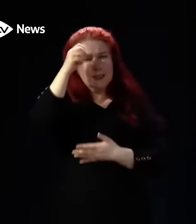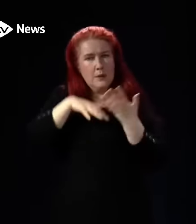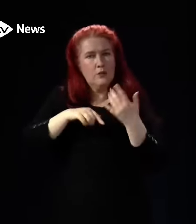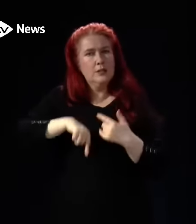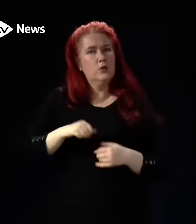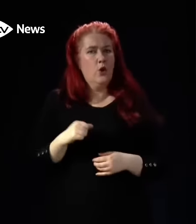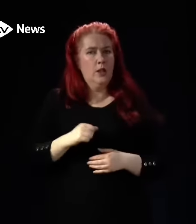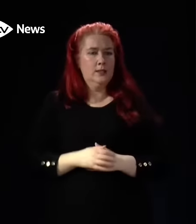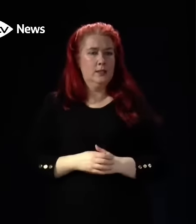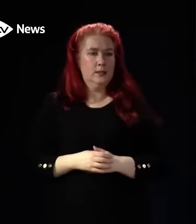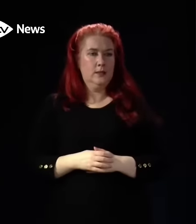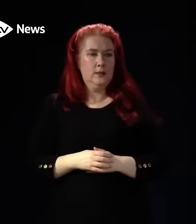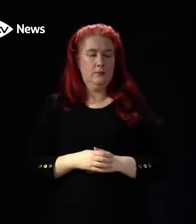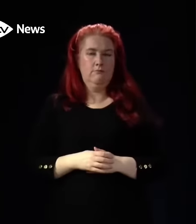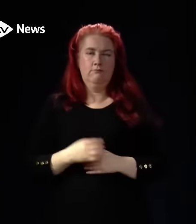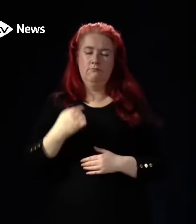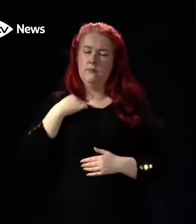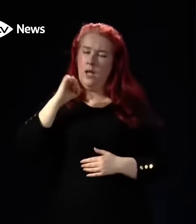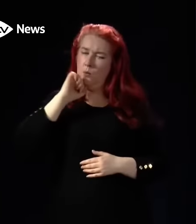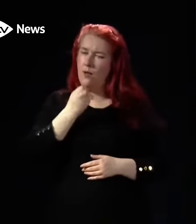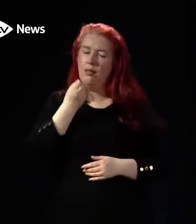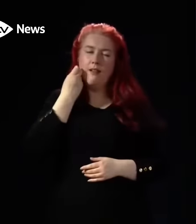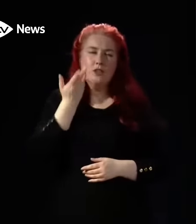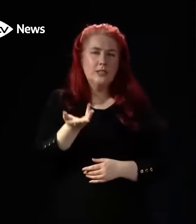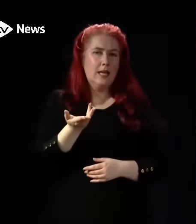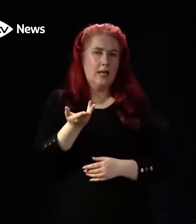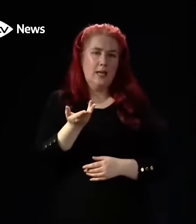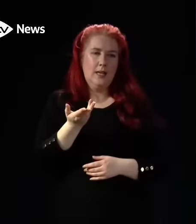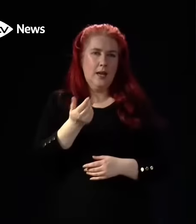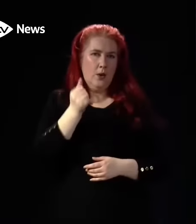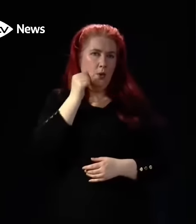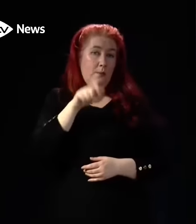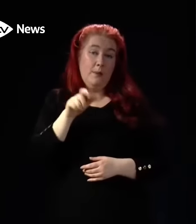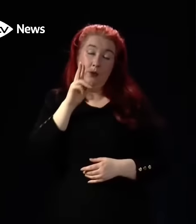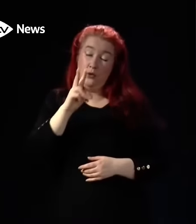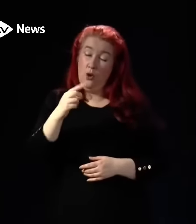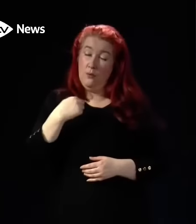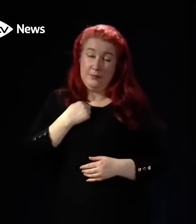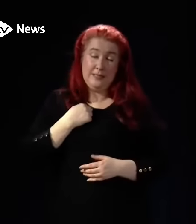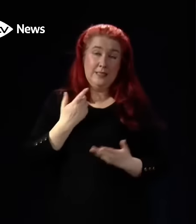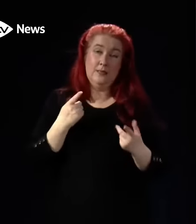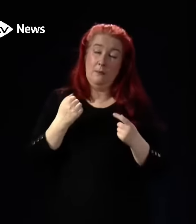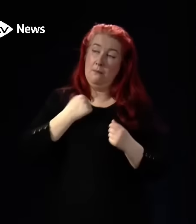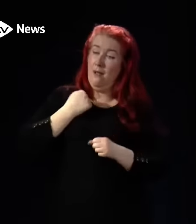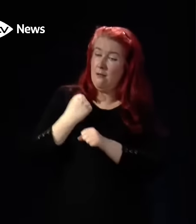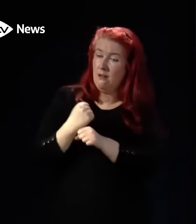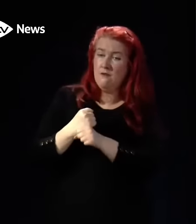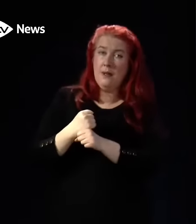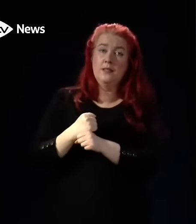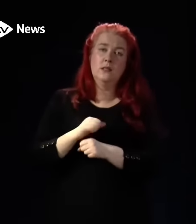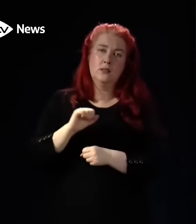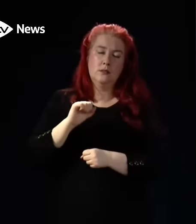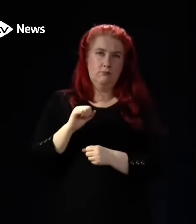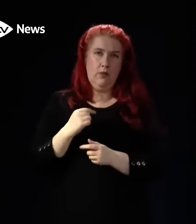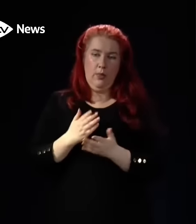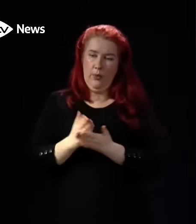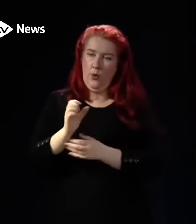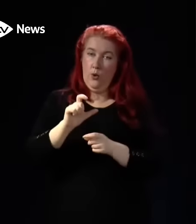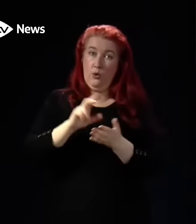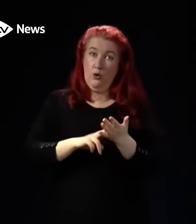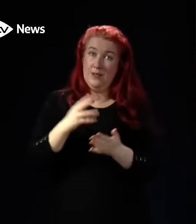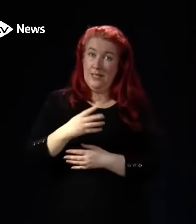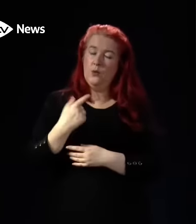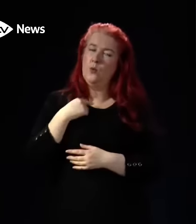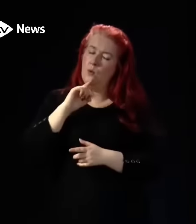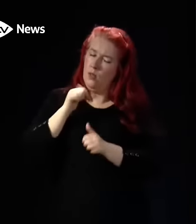And I will every single day, and I think people saw this from me and my government during COVID, will to the very best of our ability support